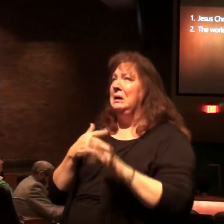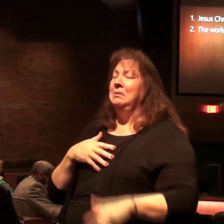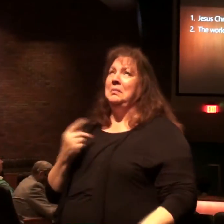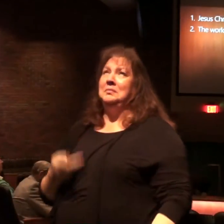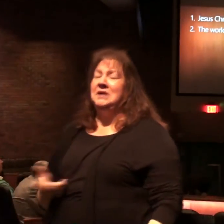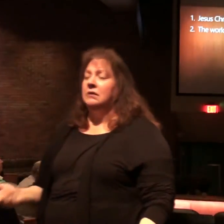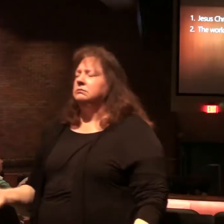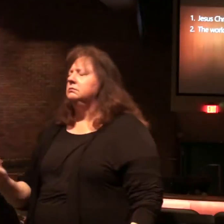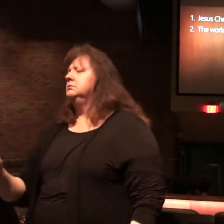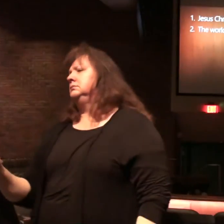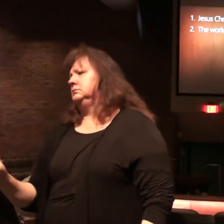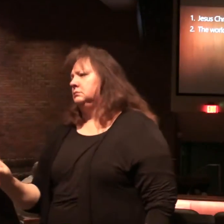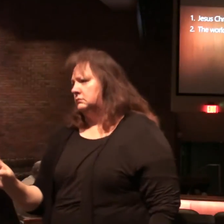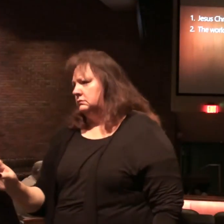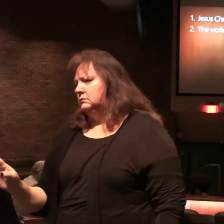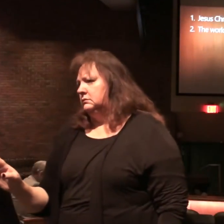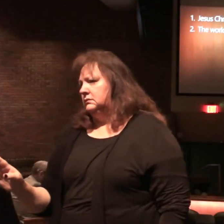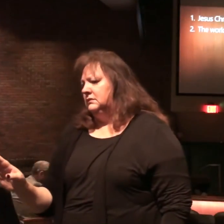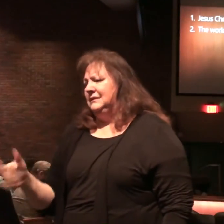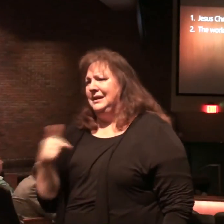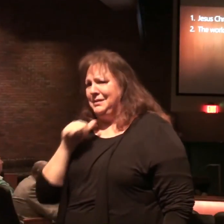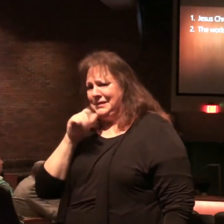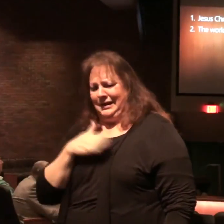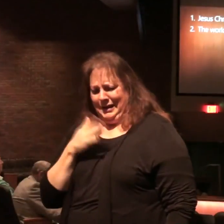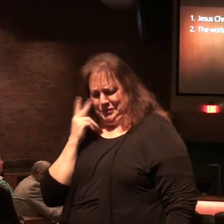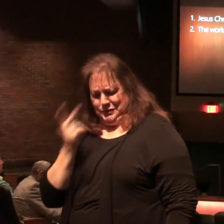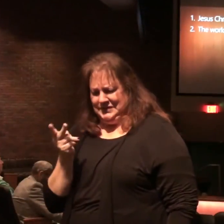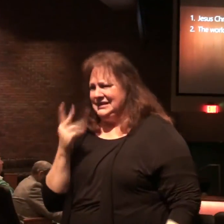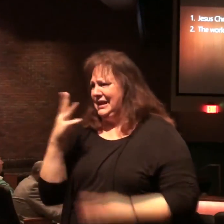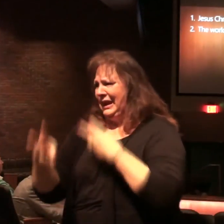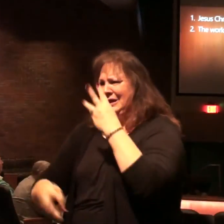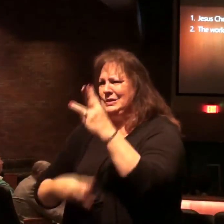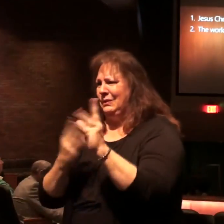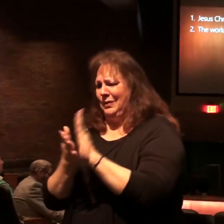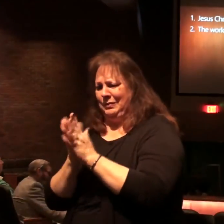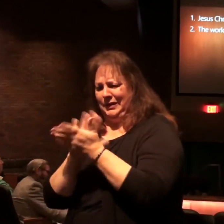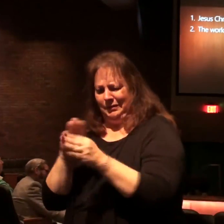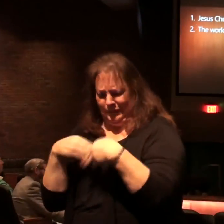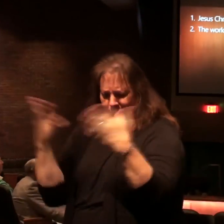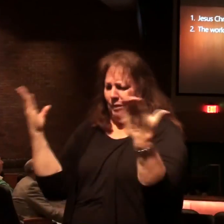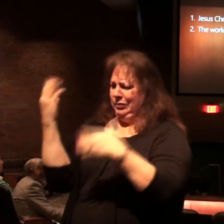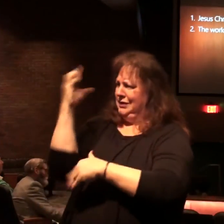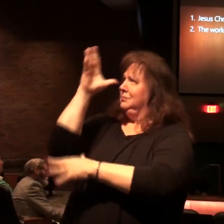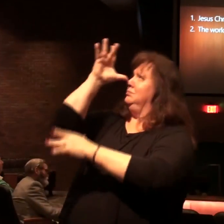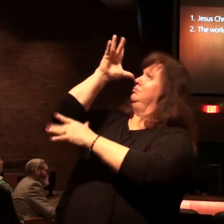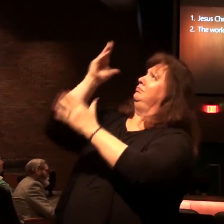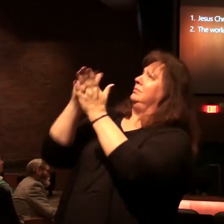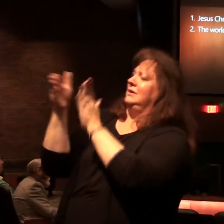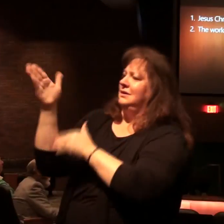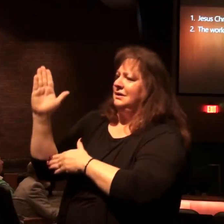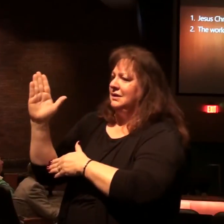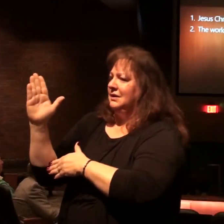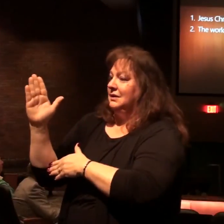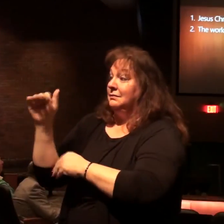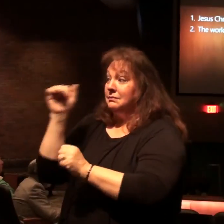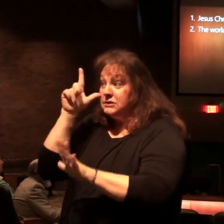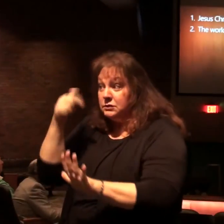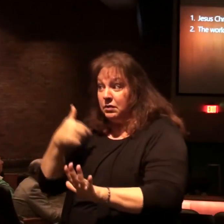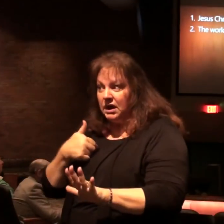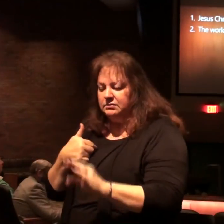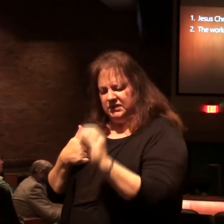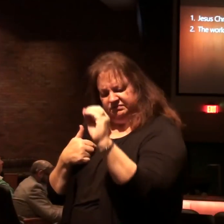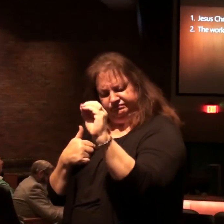upset as we are no I'm not pleased to see the world becoming more open and rebelling against God but neither am I surprised